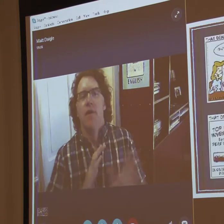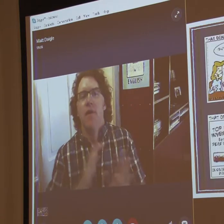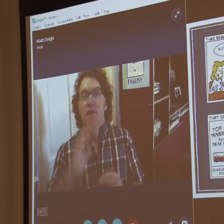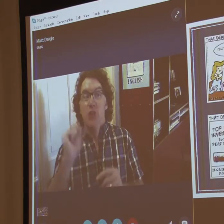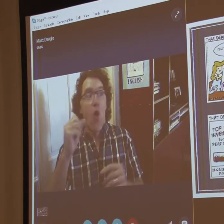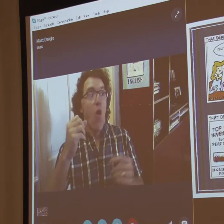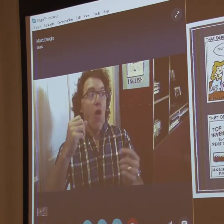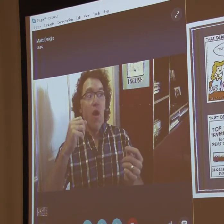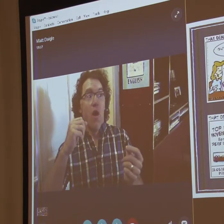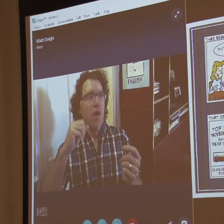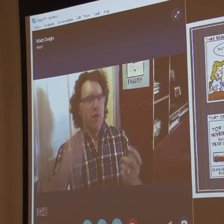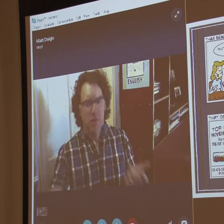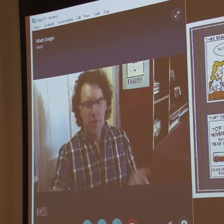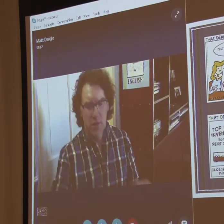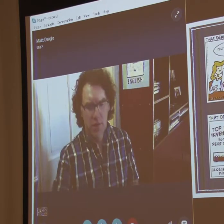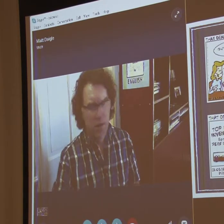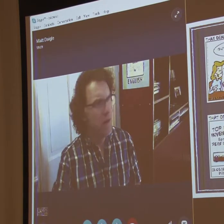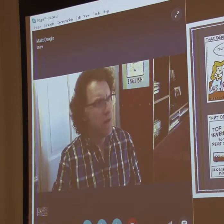go to the next panel.